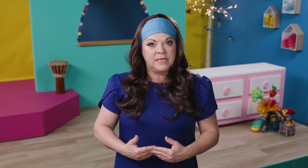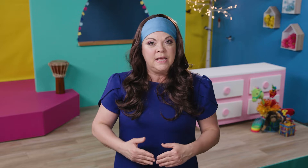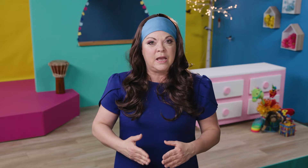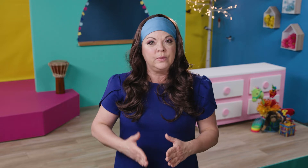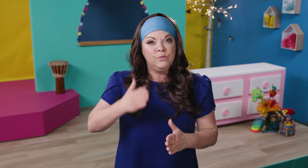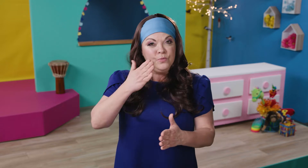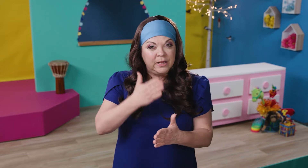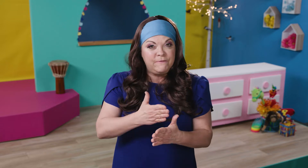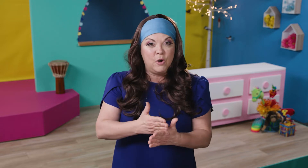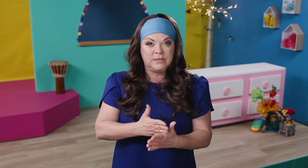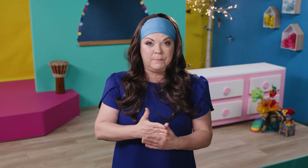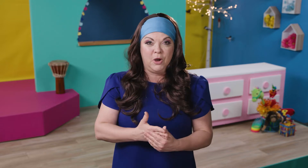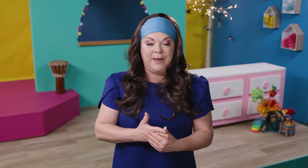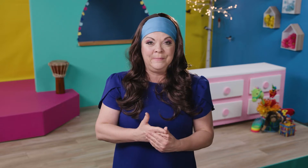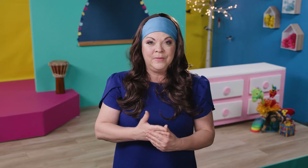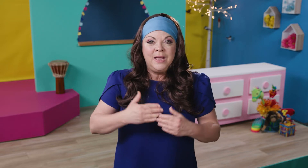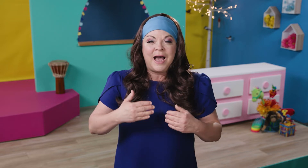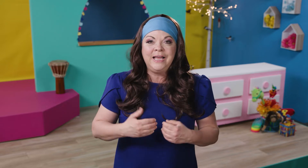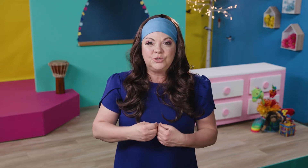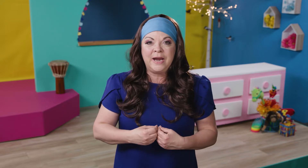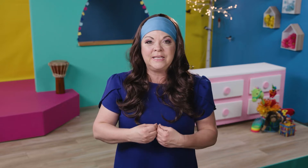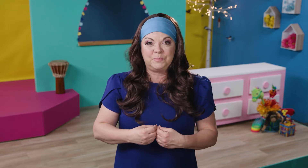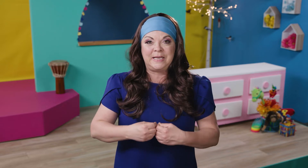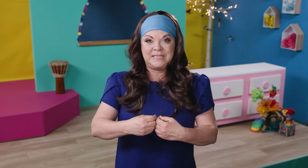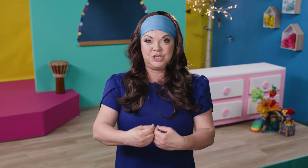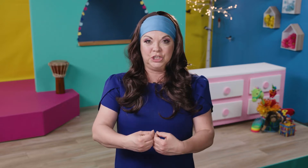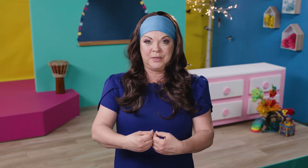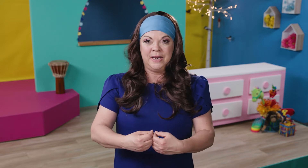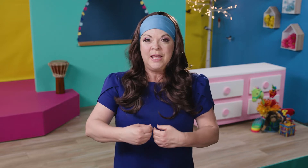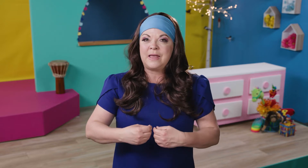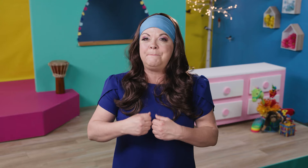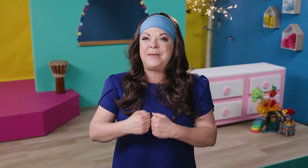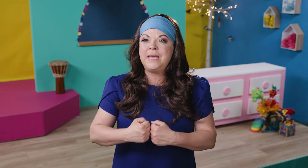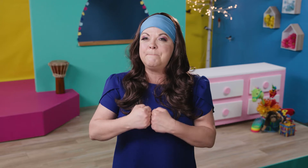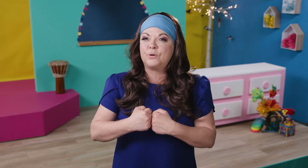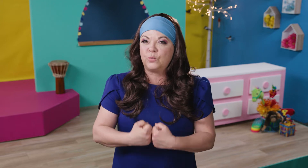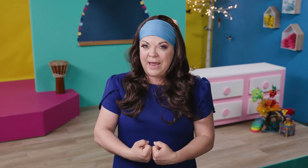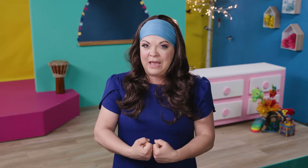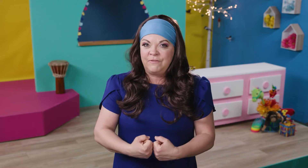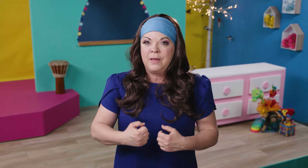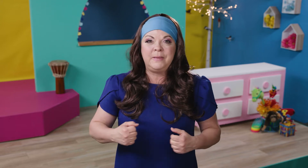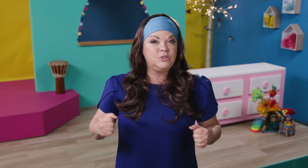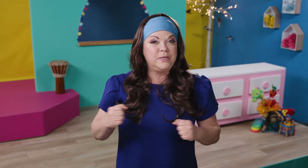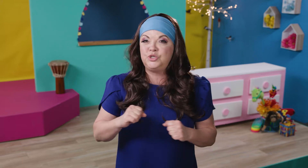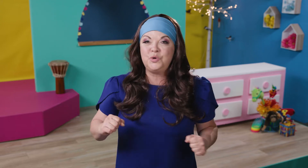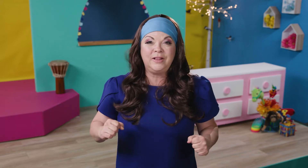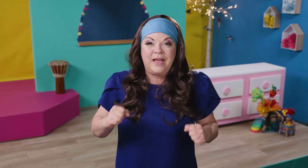that we really focus upon. I try to explain to the children that being brave means we do not let